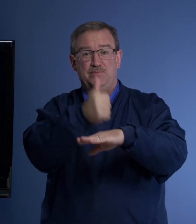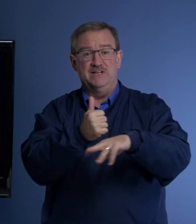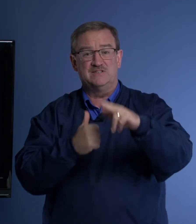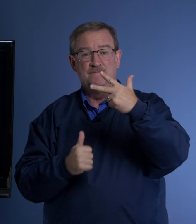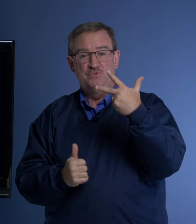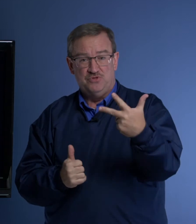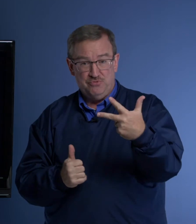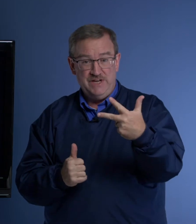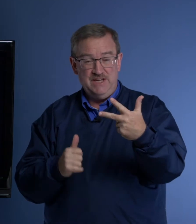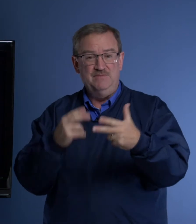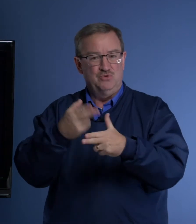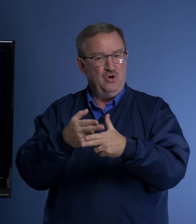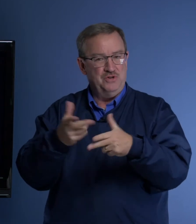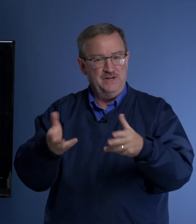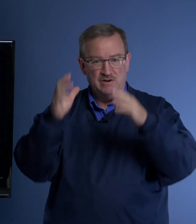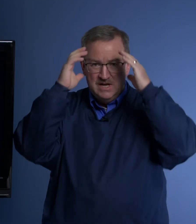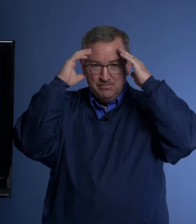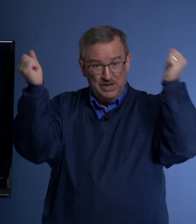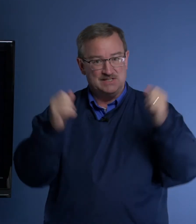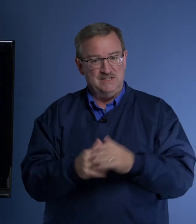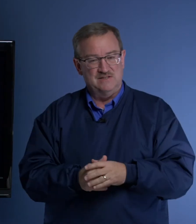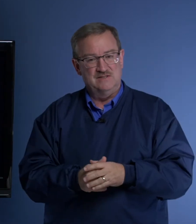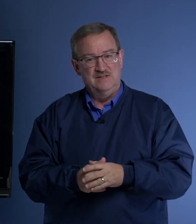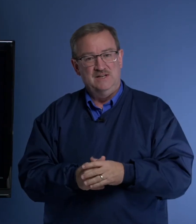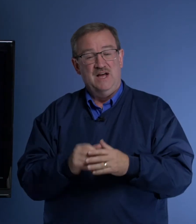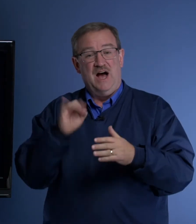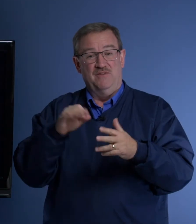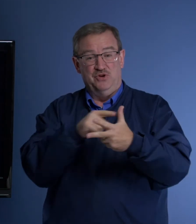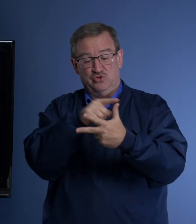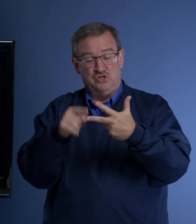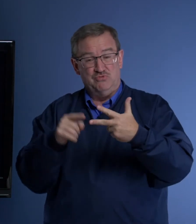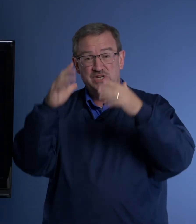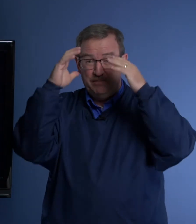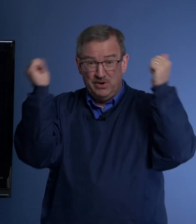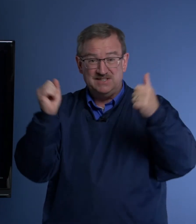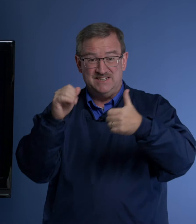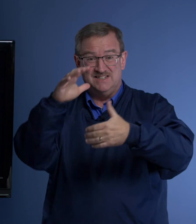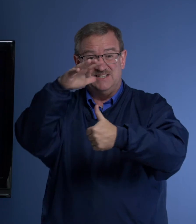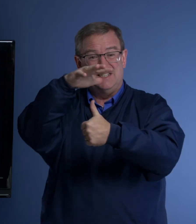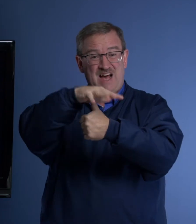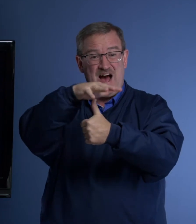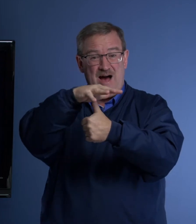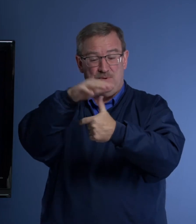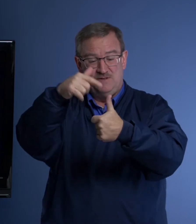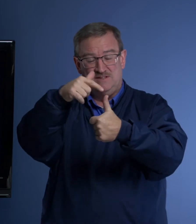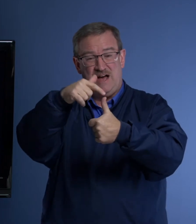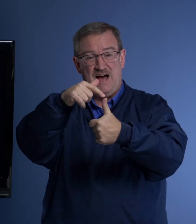placed three, called here, presidents. Of those three presidents, top, top